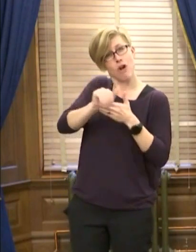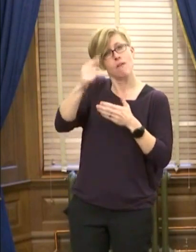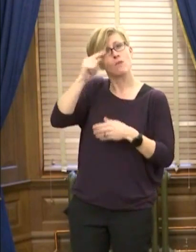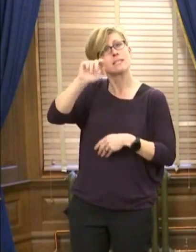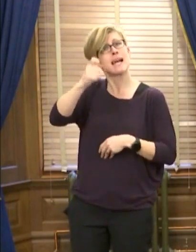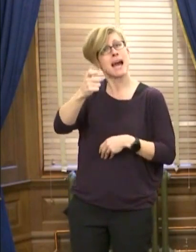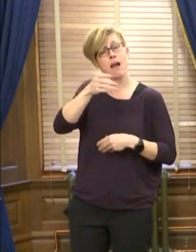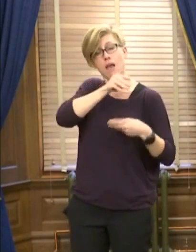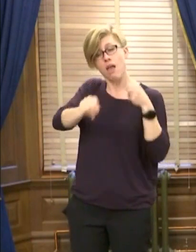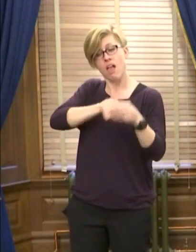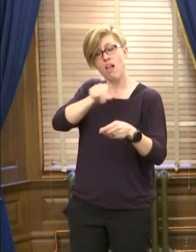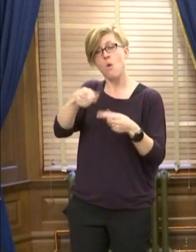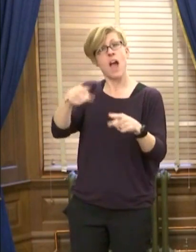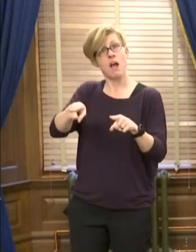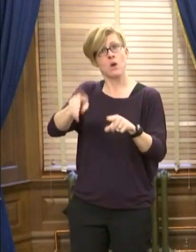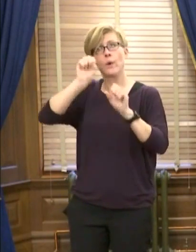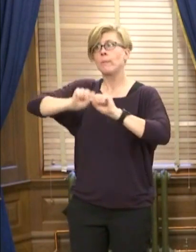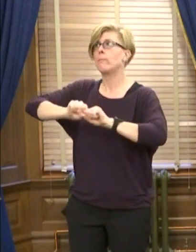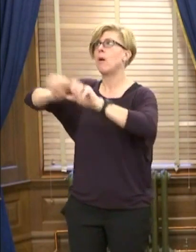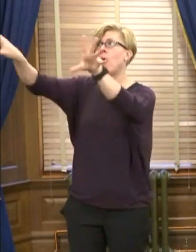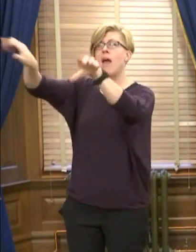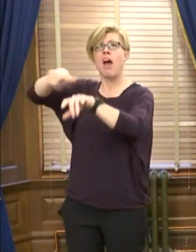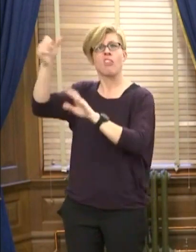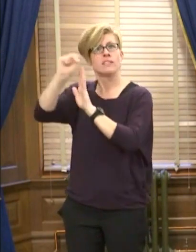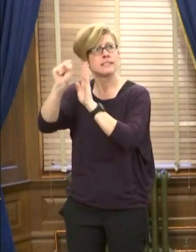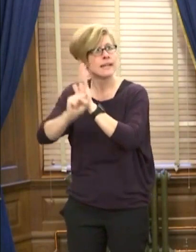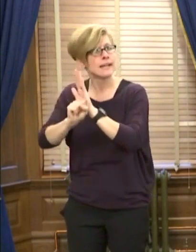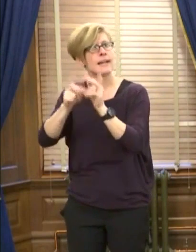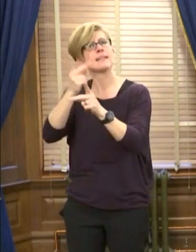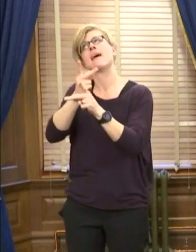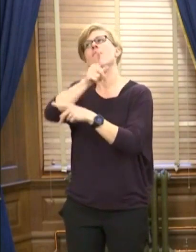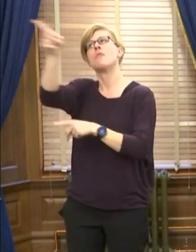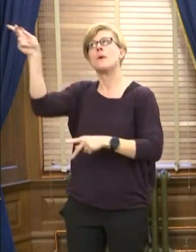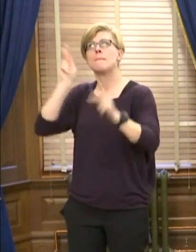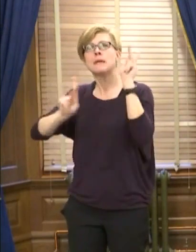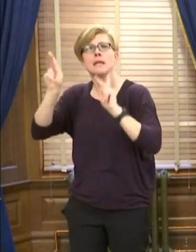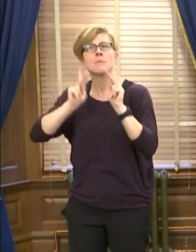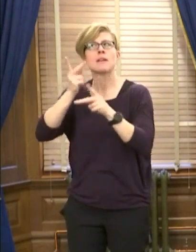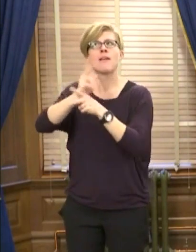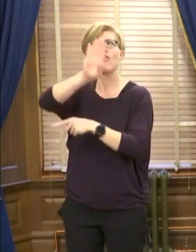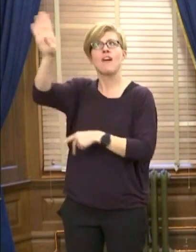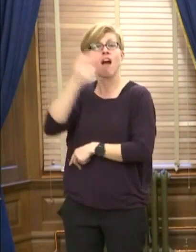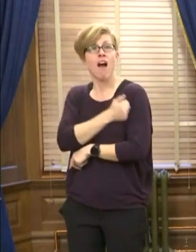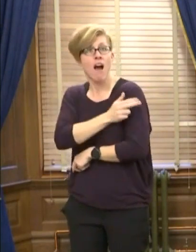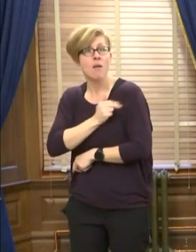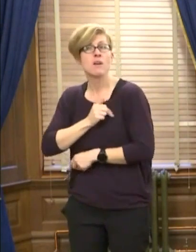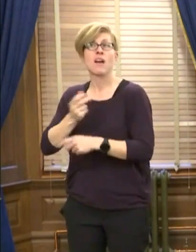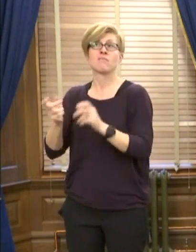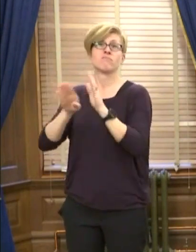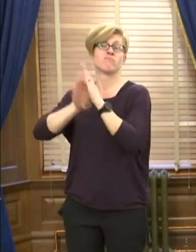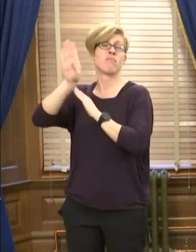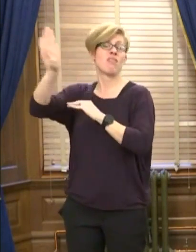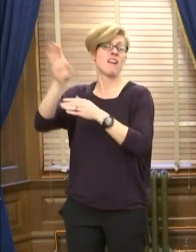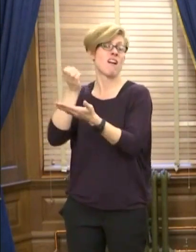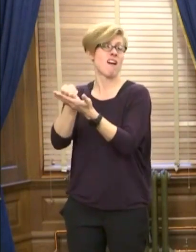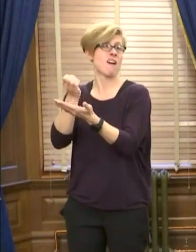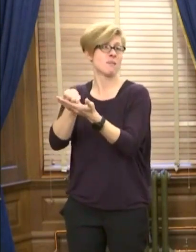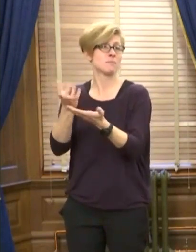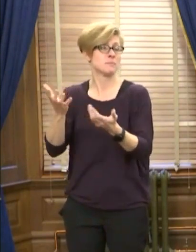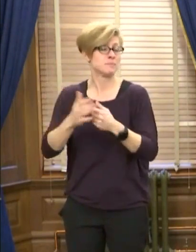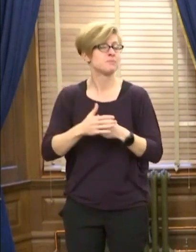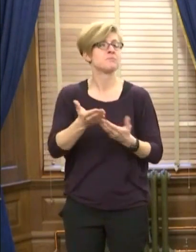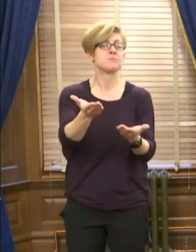states to take care of their citizens, their hospitals, and their economy. And with that, I'll take questions.